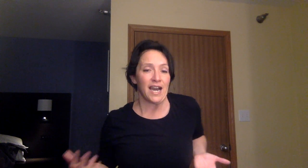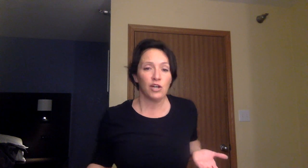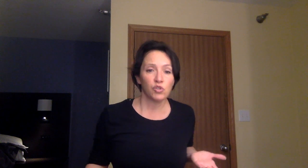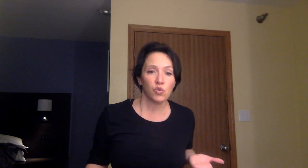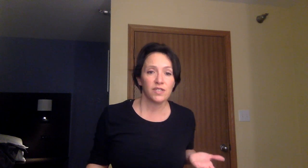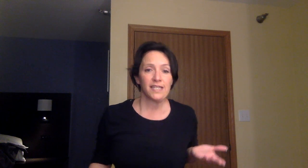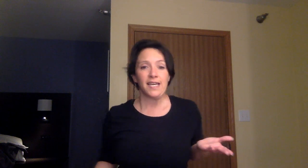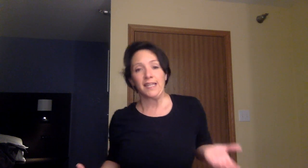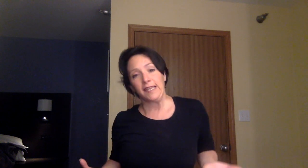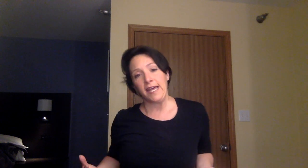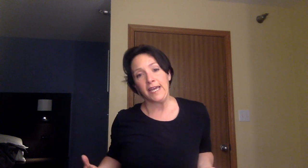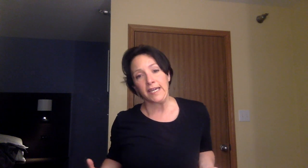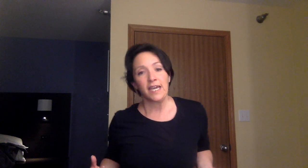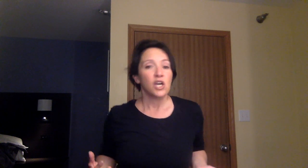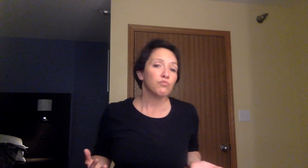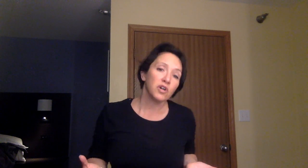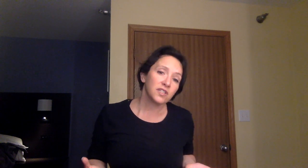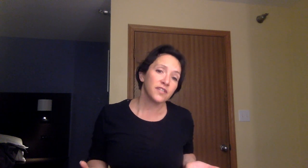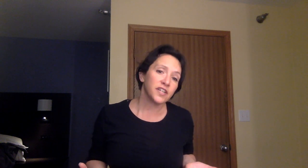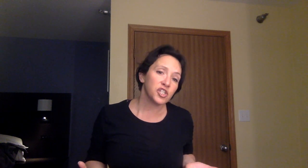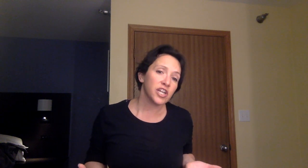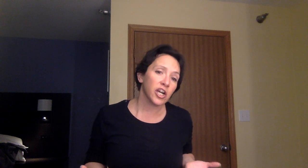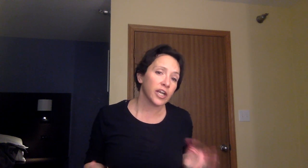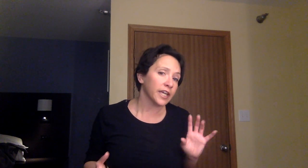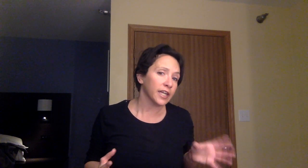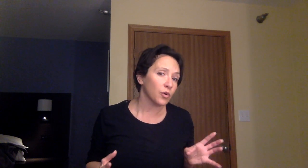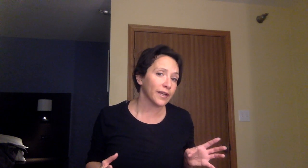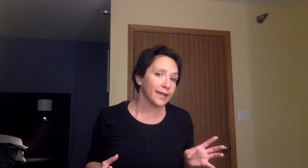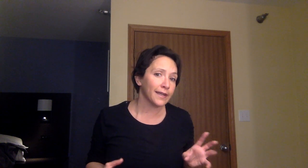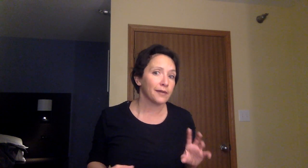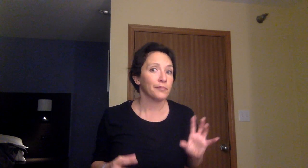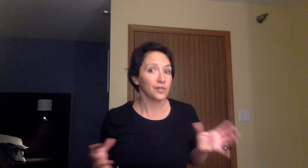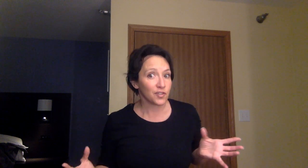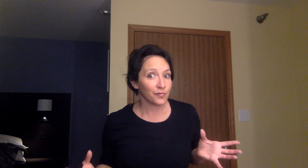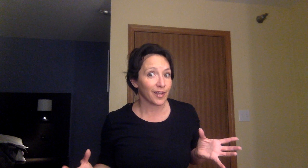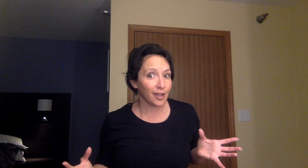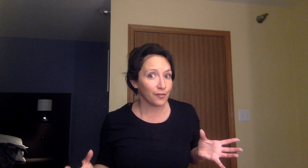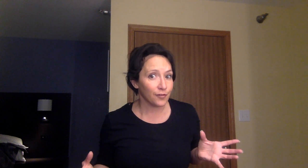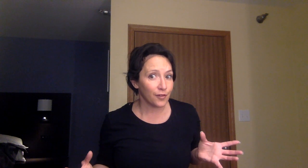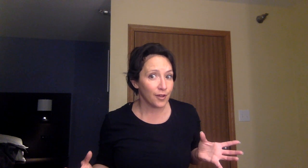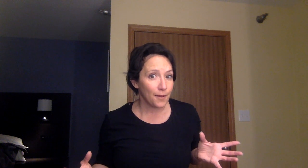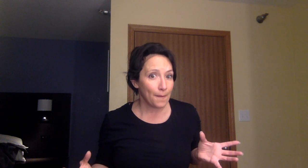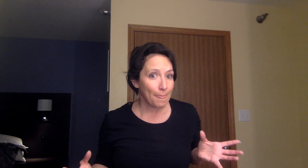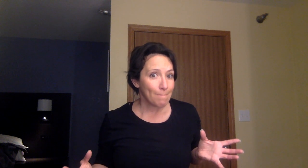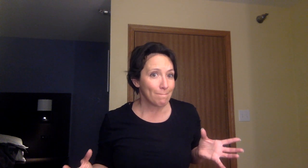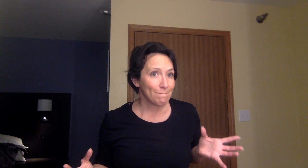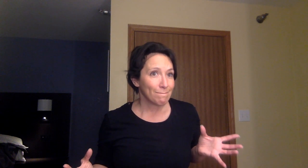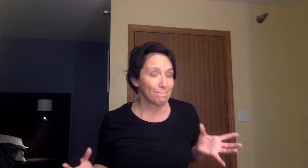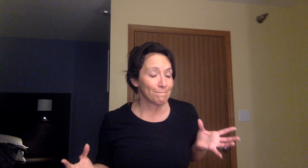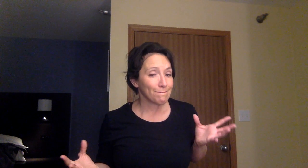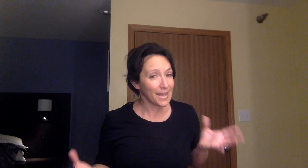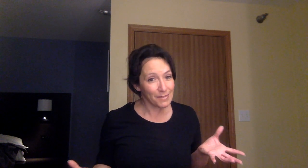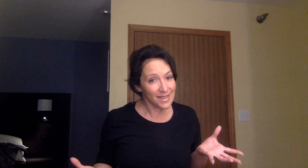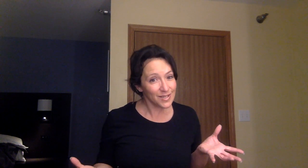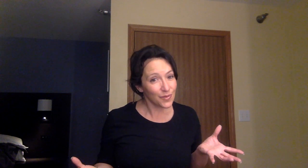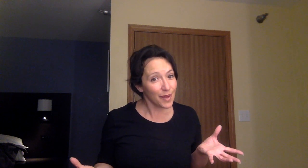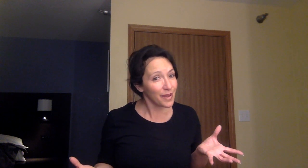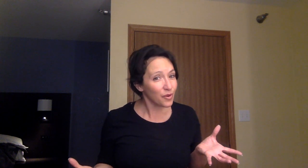outdoorsy, athletic, mostly vegetarian and organic most of my life. Maybe that's why my